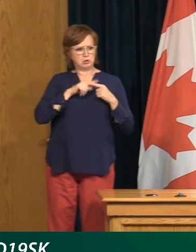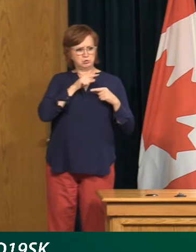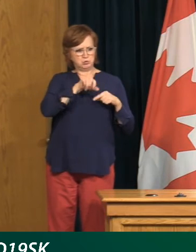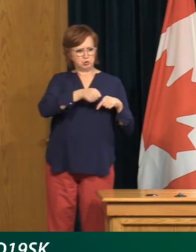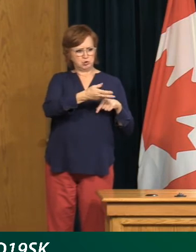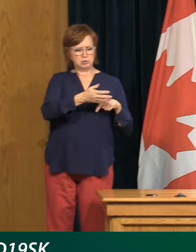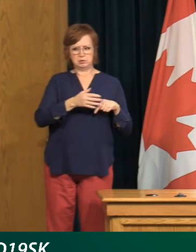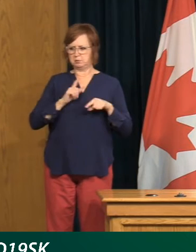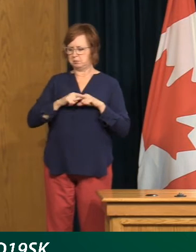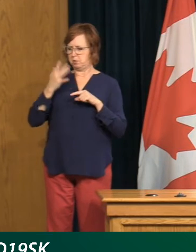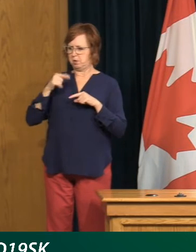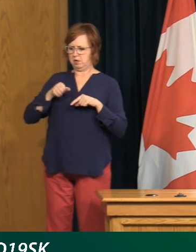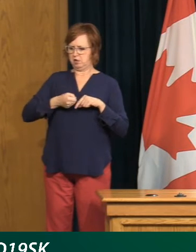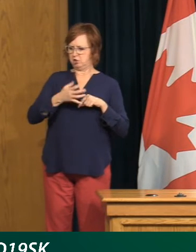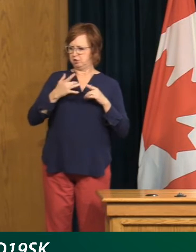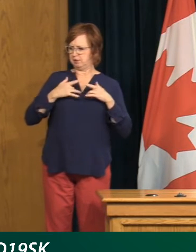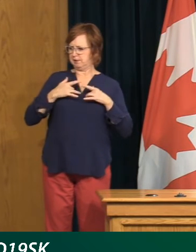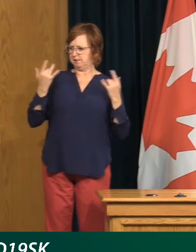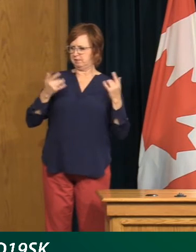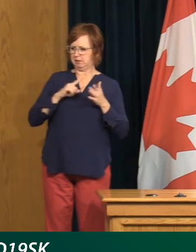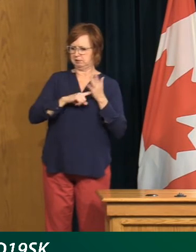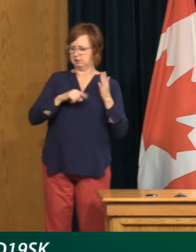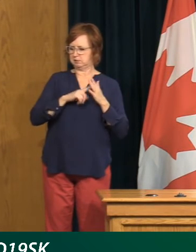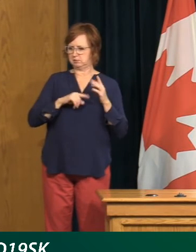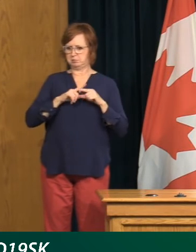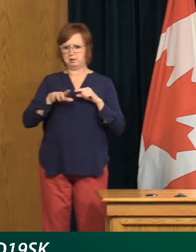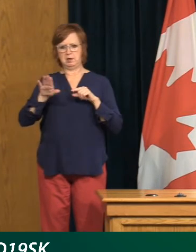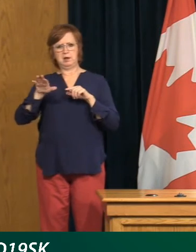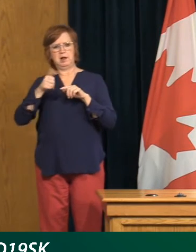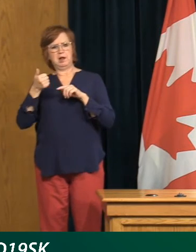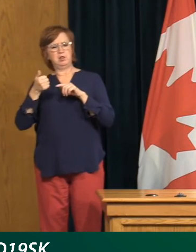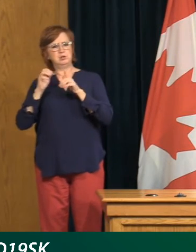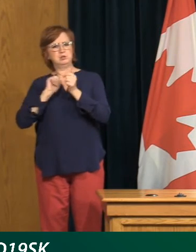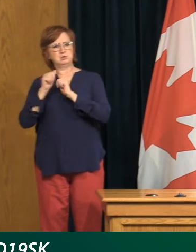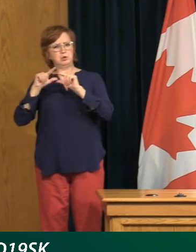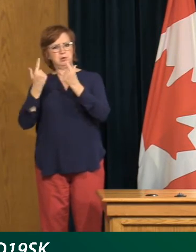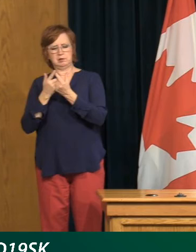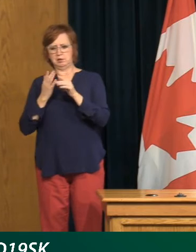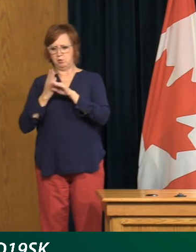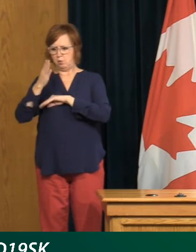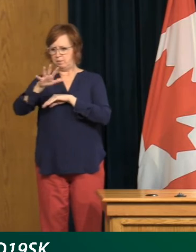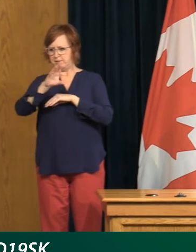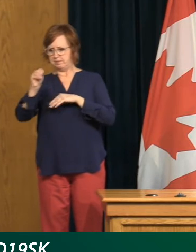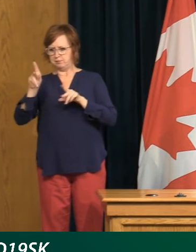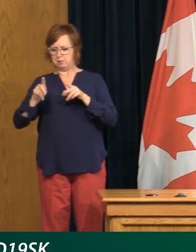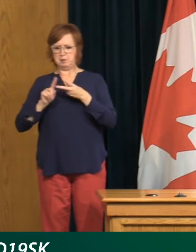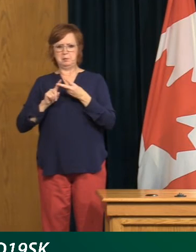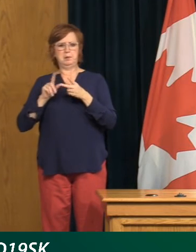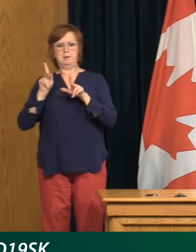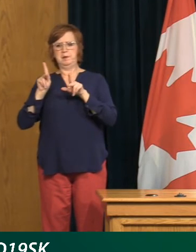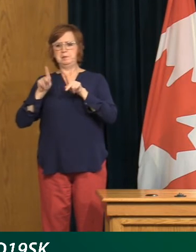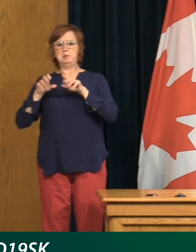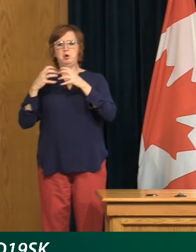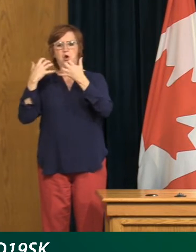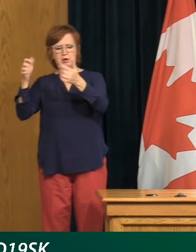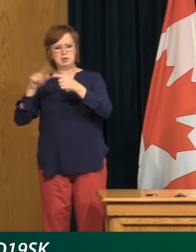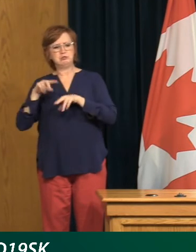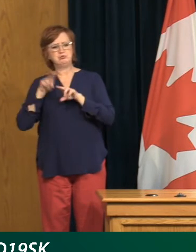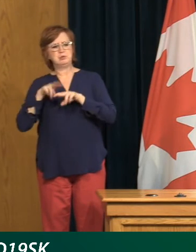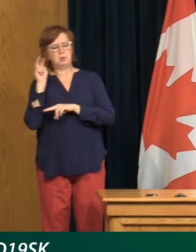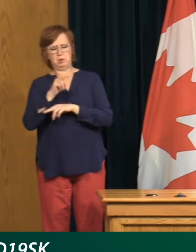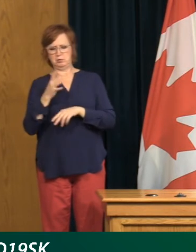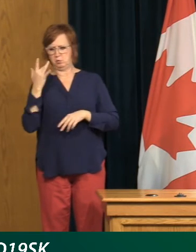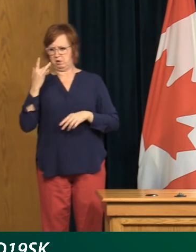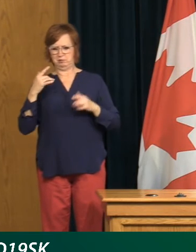curling events get cancelled, but other leagues are allowed to have more than 50 people and fans in some cases, and just the reason